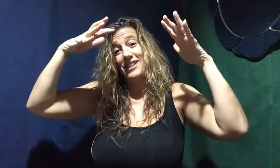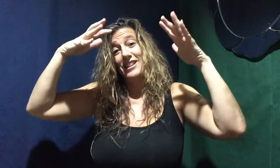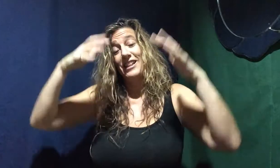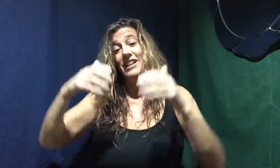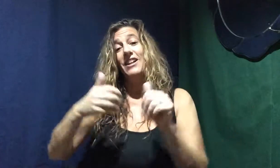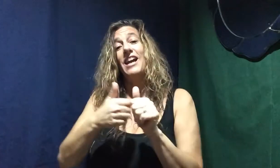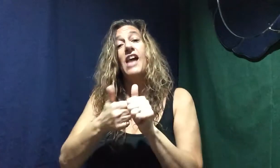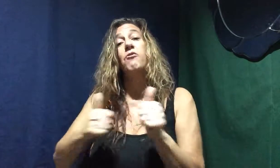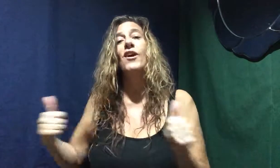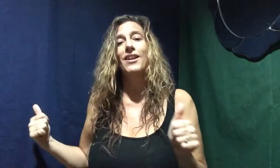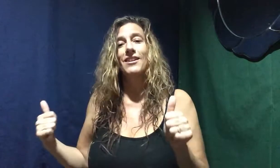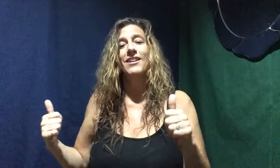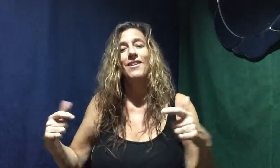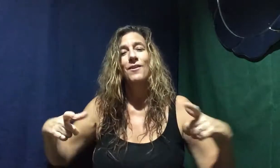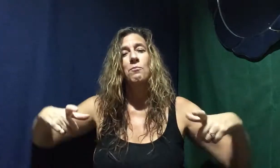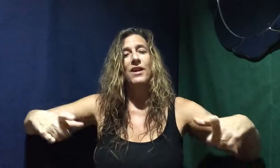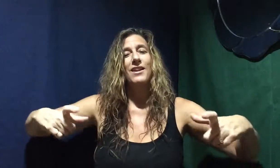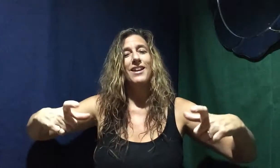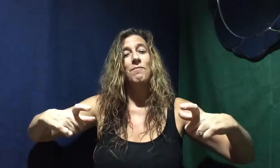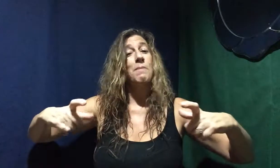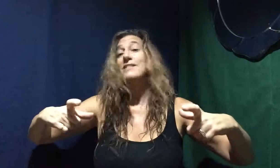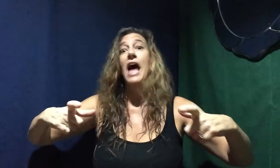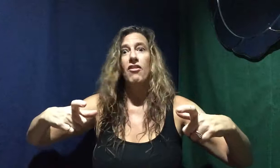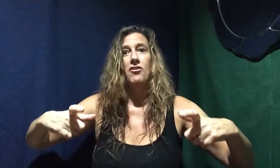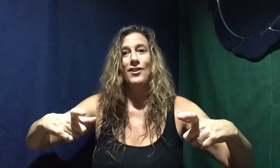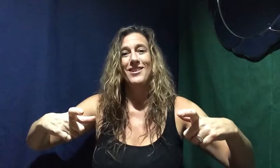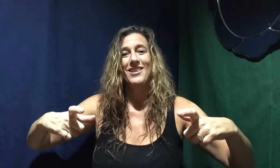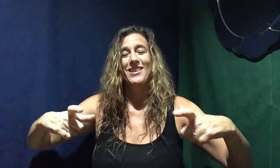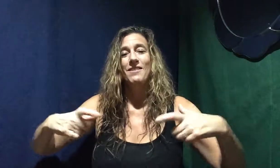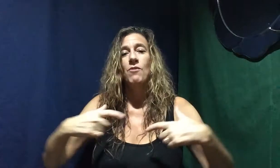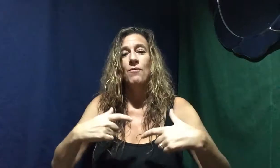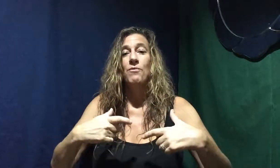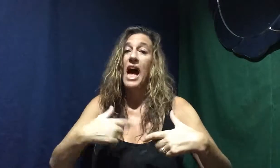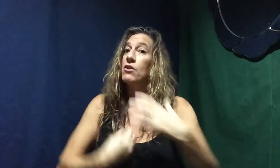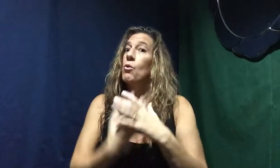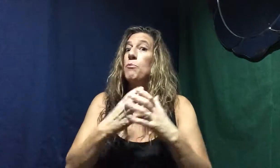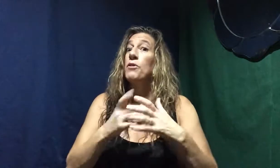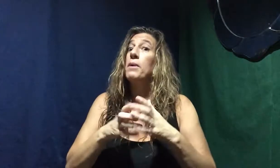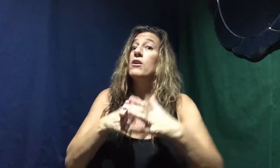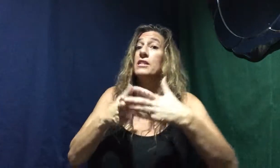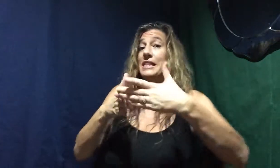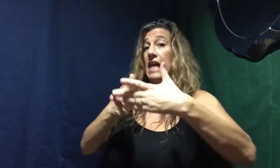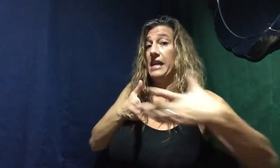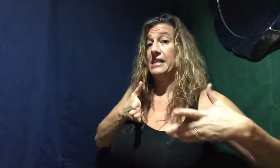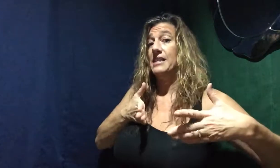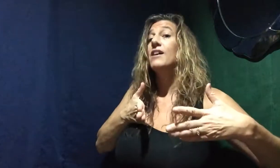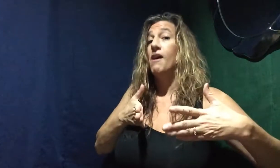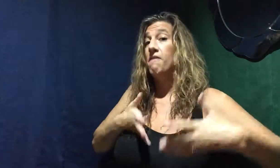anxious, and avoidant. But maybe it's not a third. I grew up with a bigger slice of